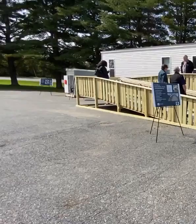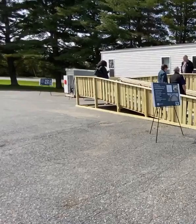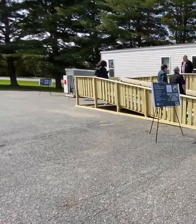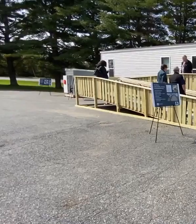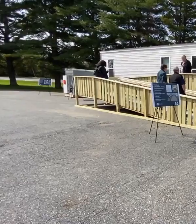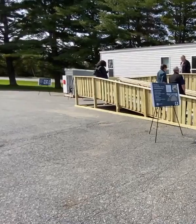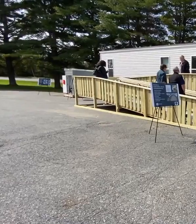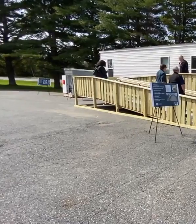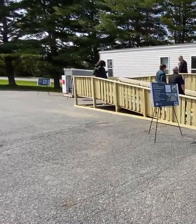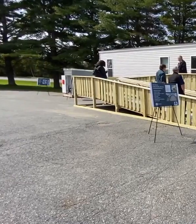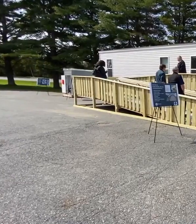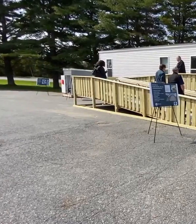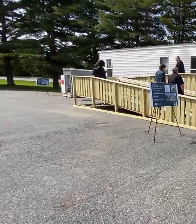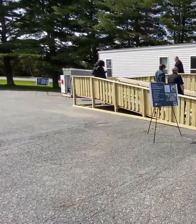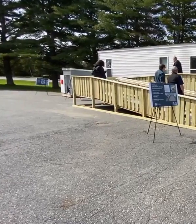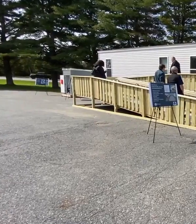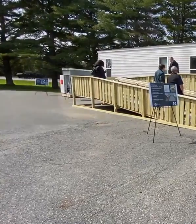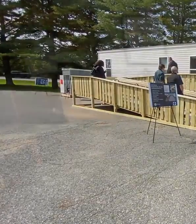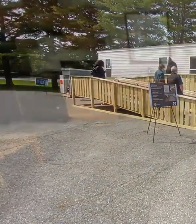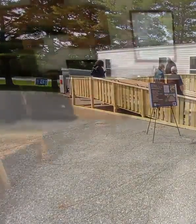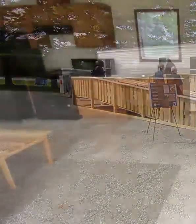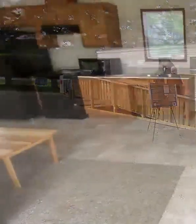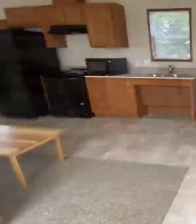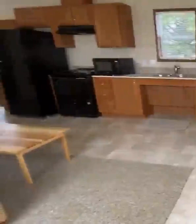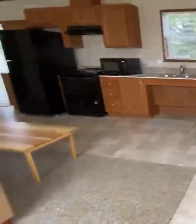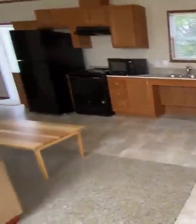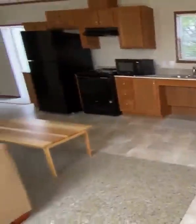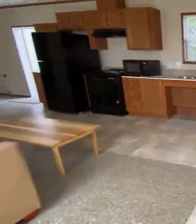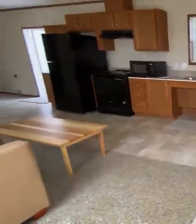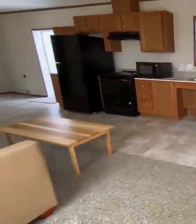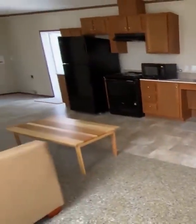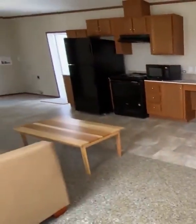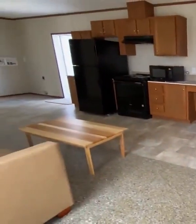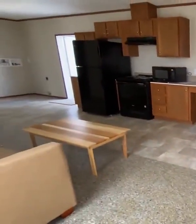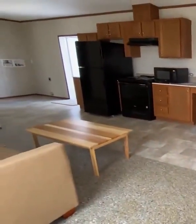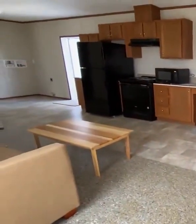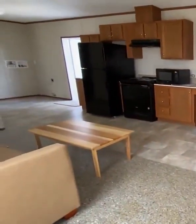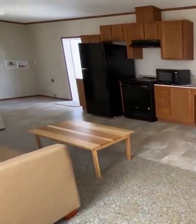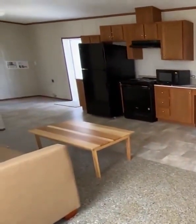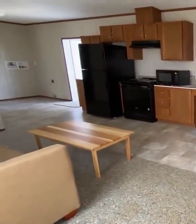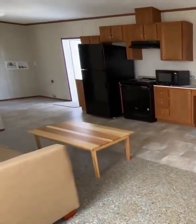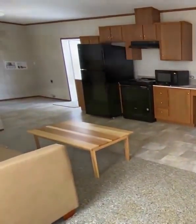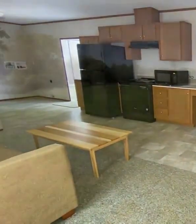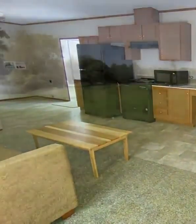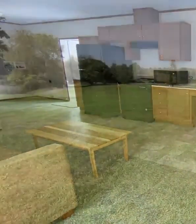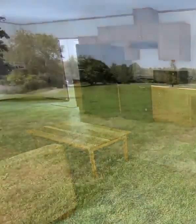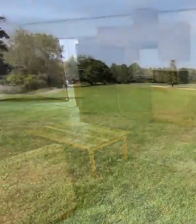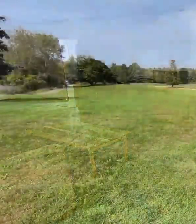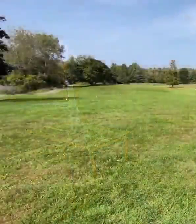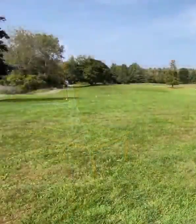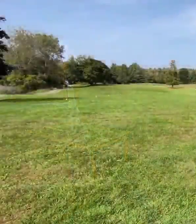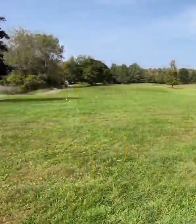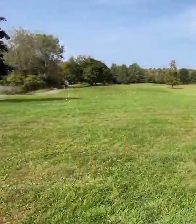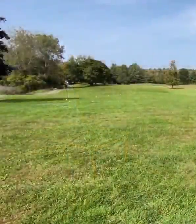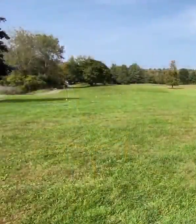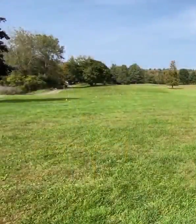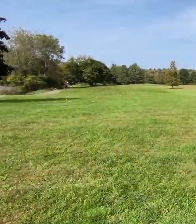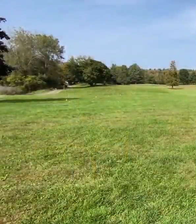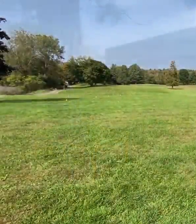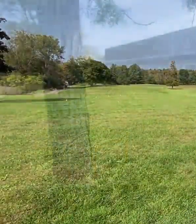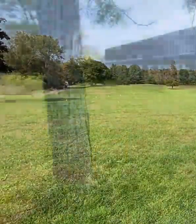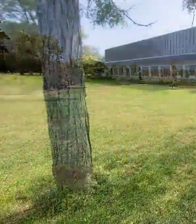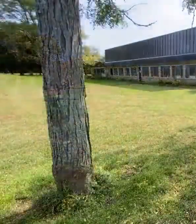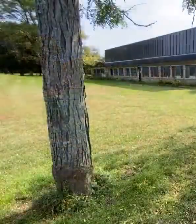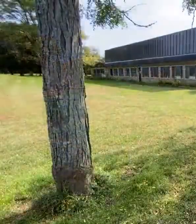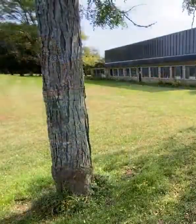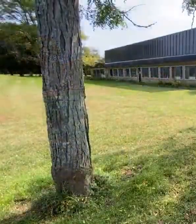winter. For those who are still without housing, FEMA is in the process of finding a location for the direct housing program in the old country